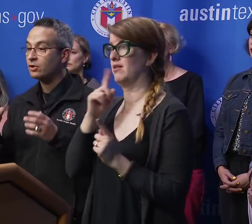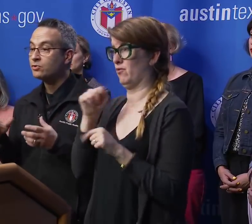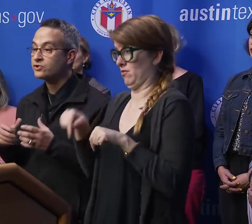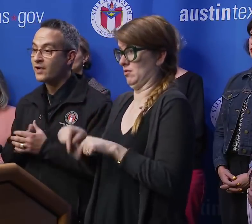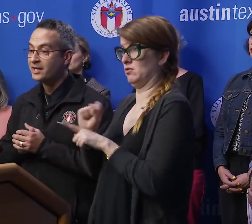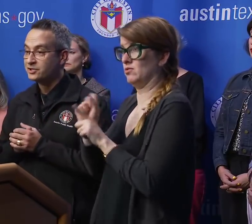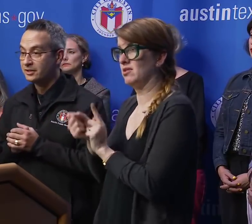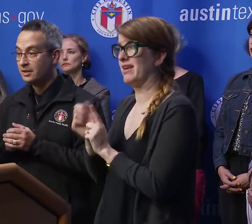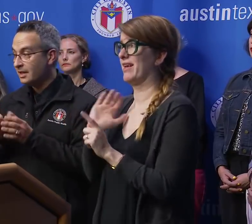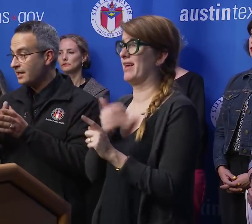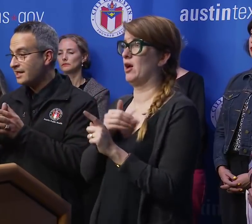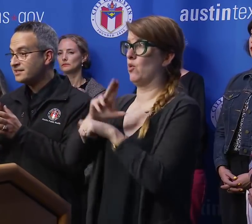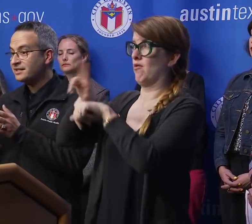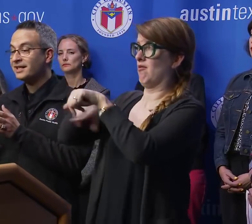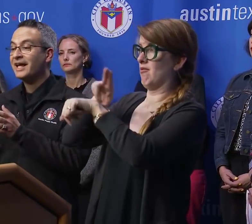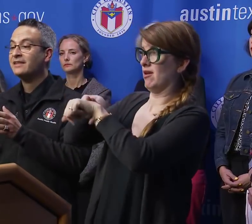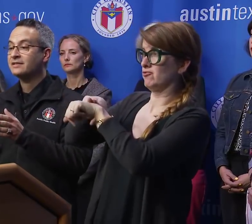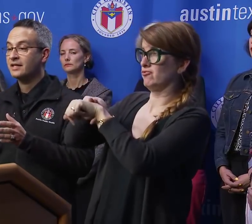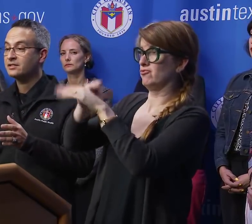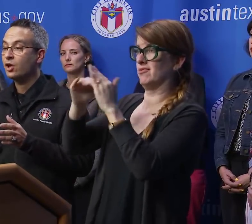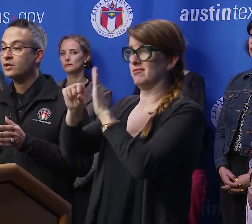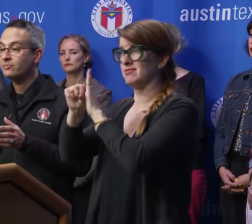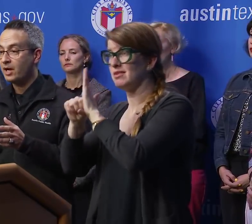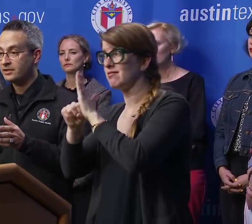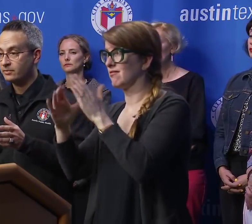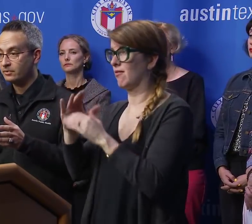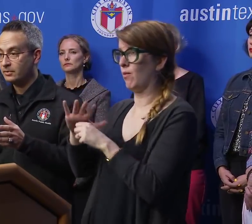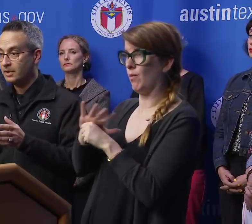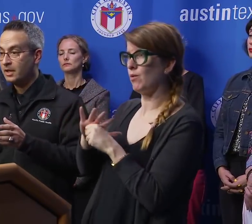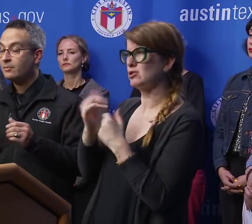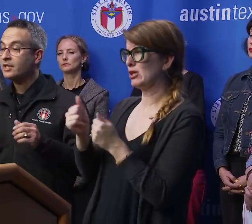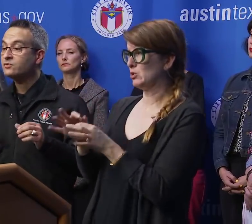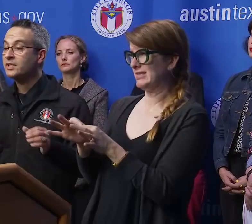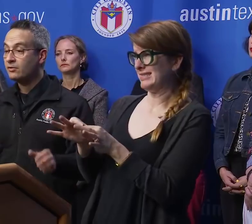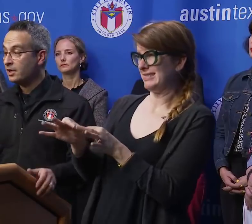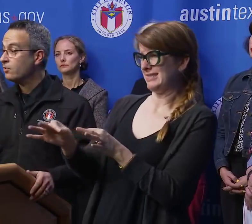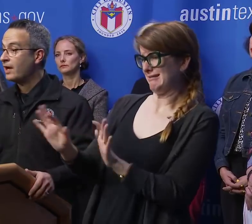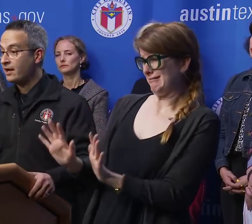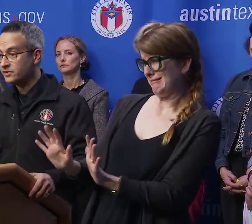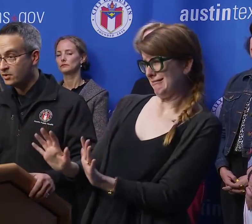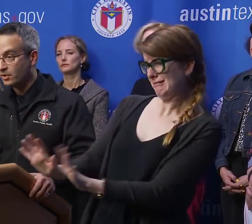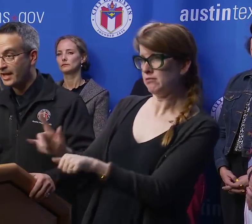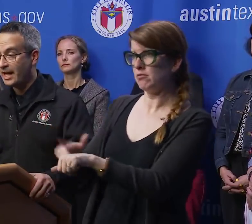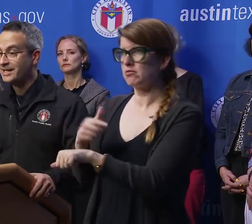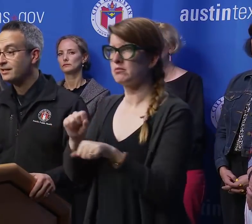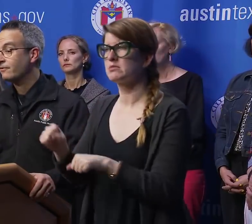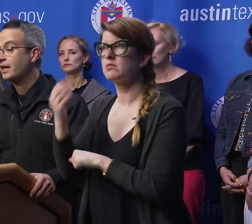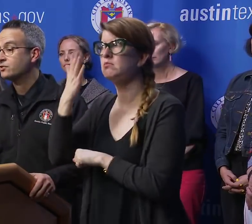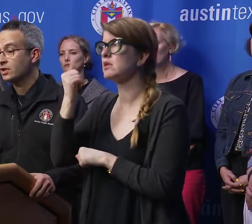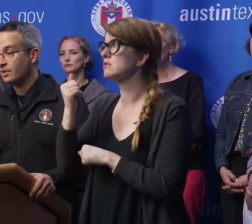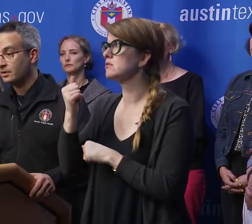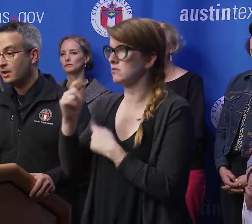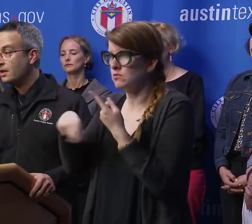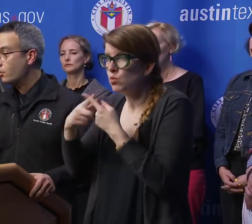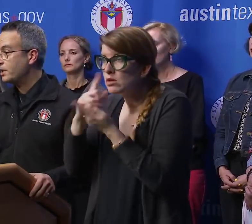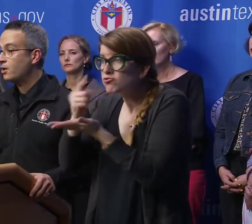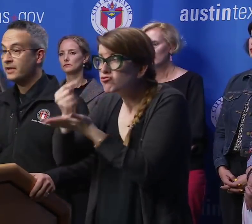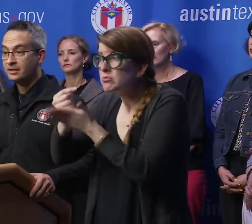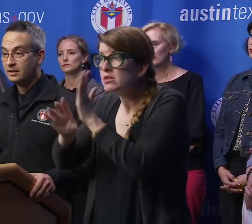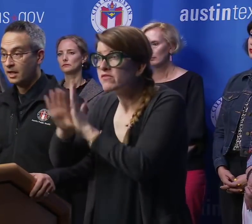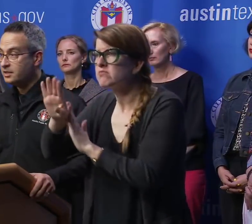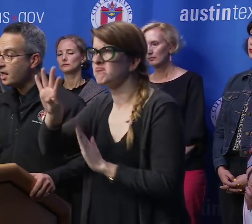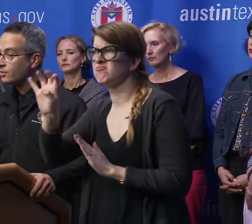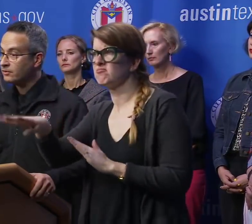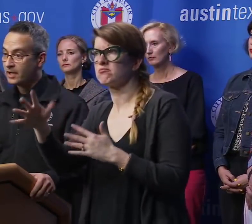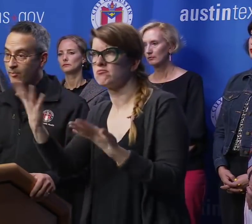our state, our local strategy is to delay this as long as possible. Because we don't know how soon we're going to identify a treatment. We